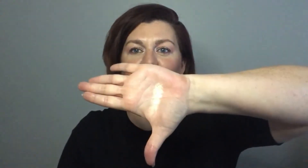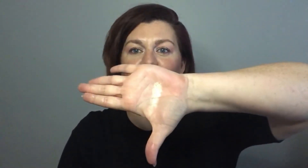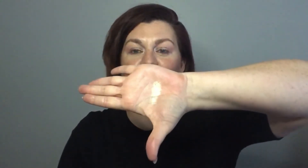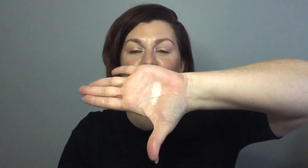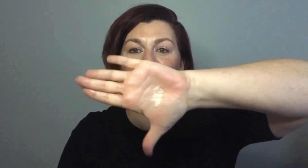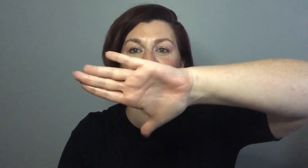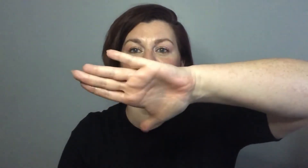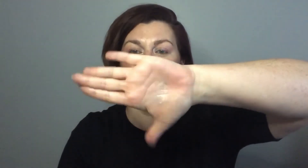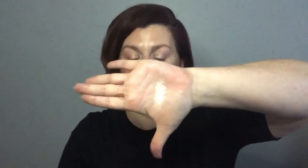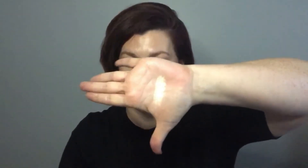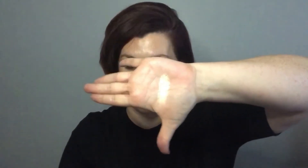guys